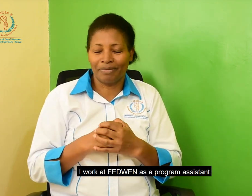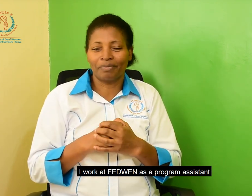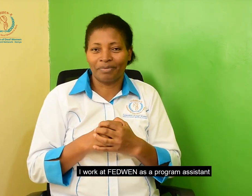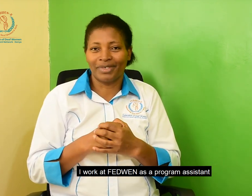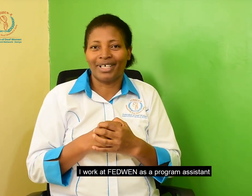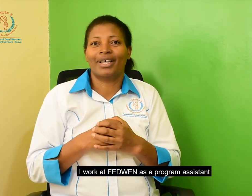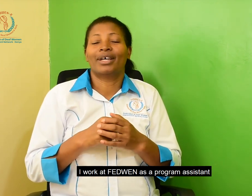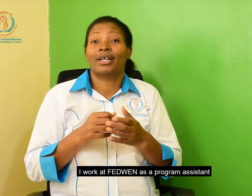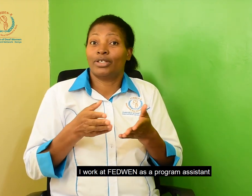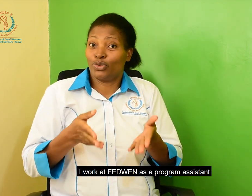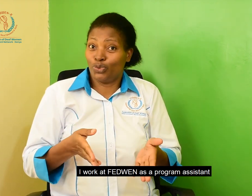assistant.